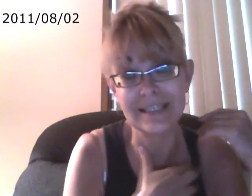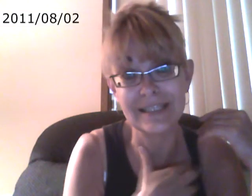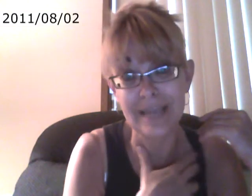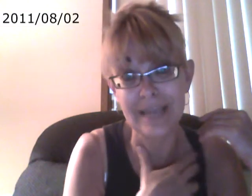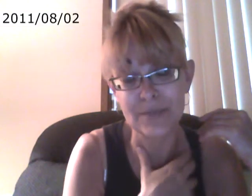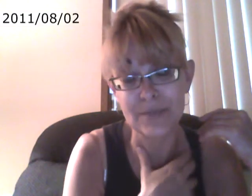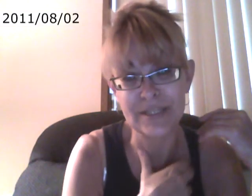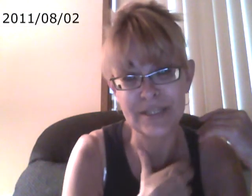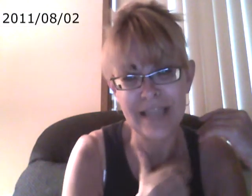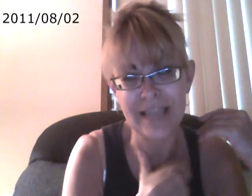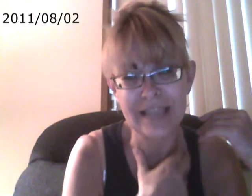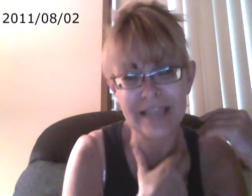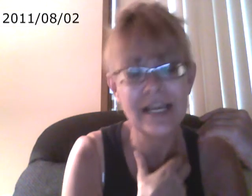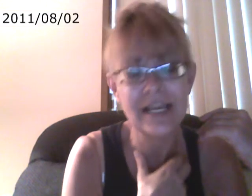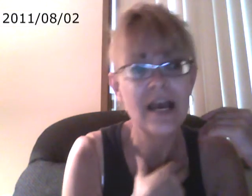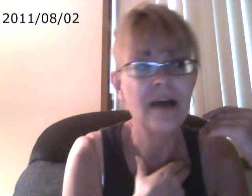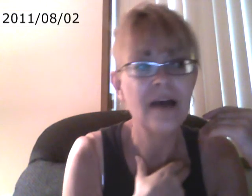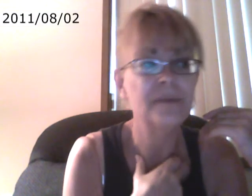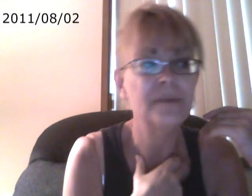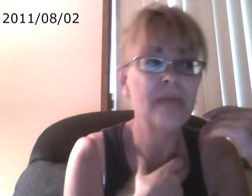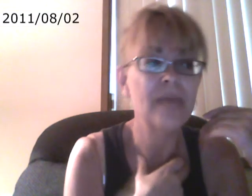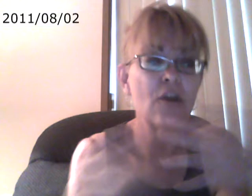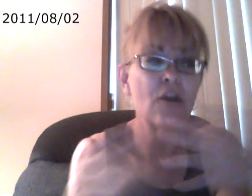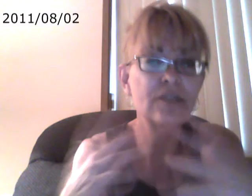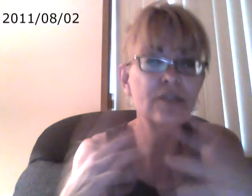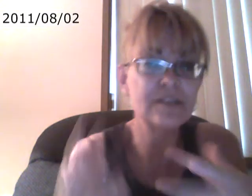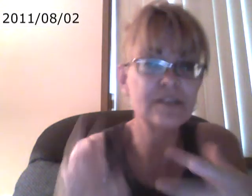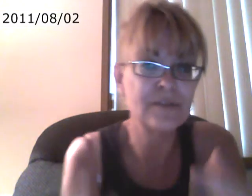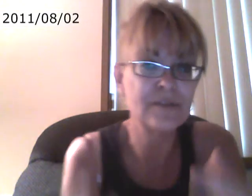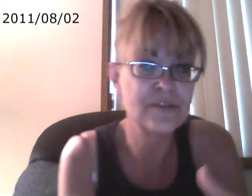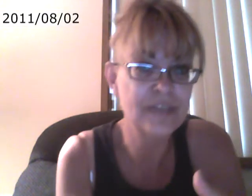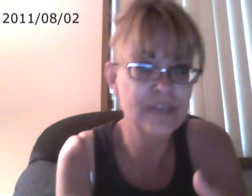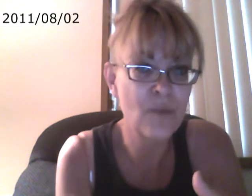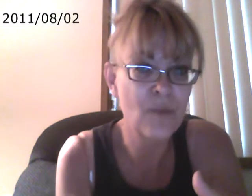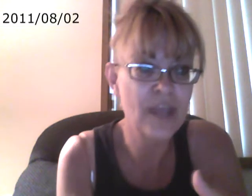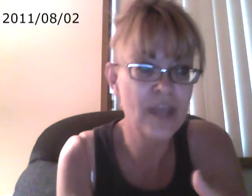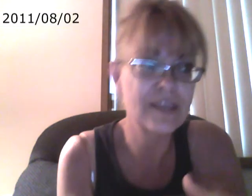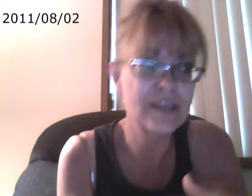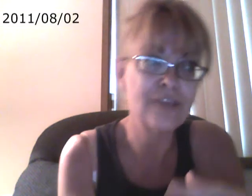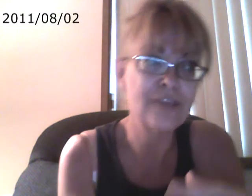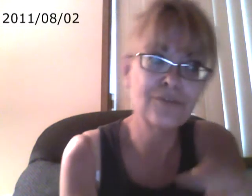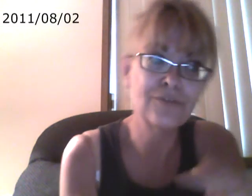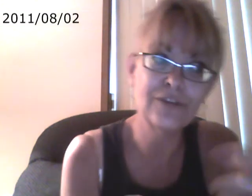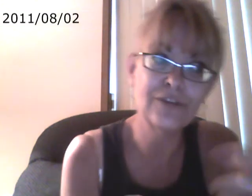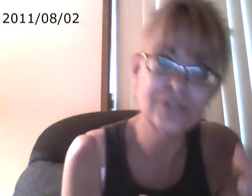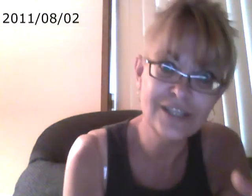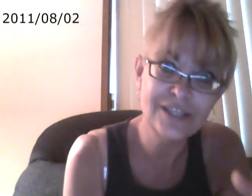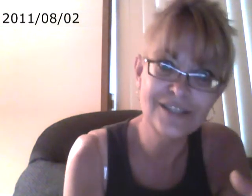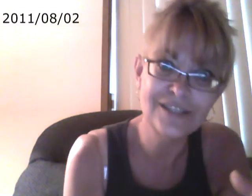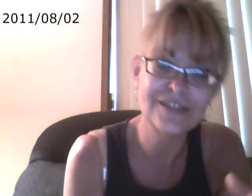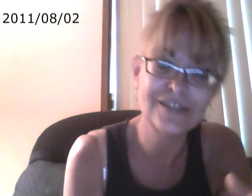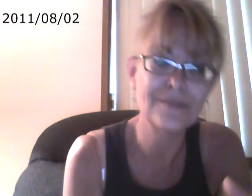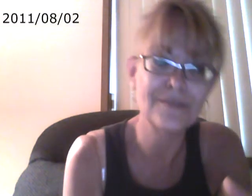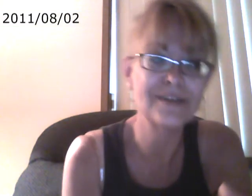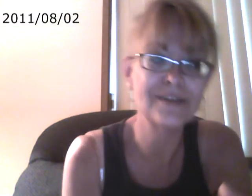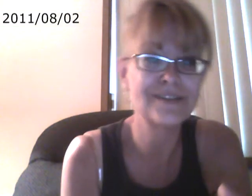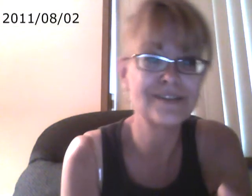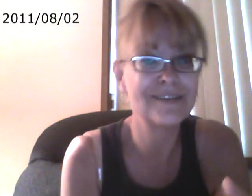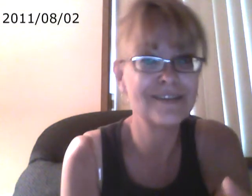last person in the end. And all systems are the same way that you think your justice system is, you know,